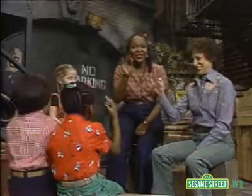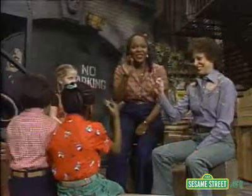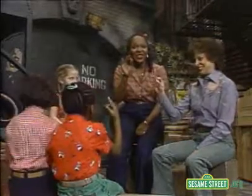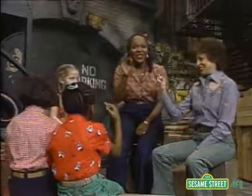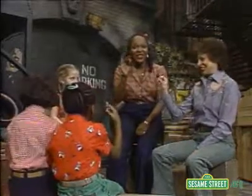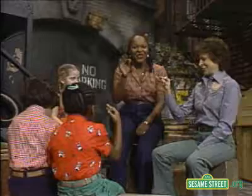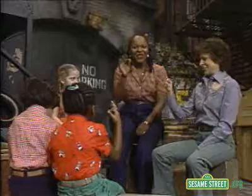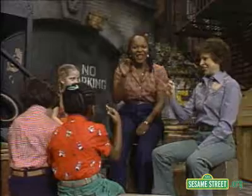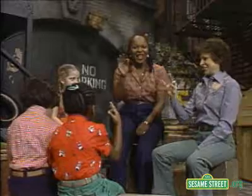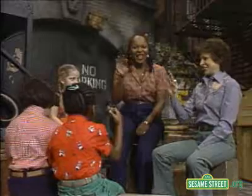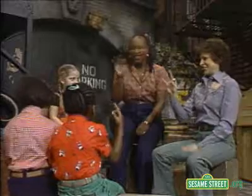Oh, great.